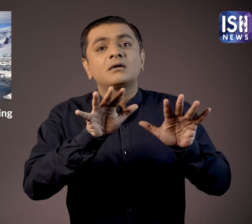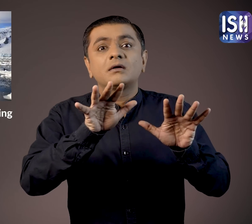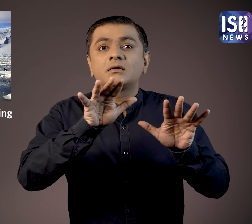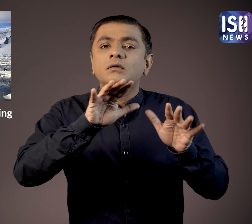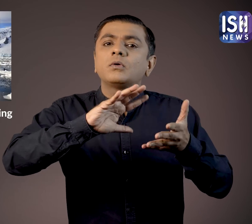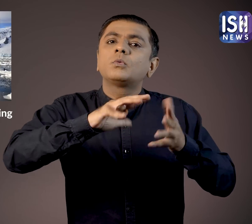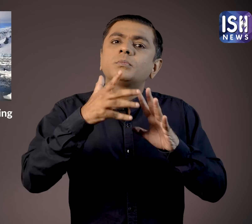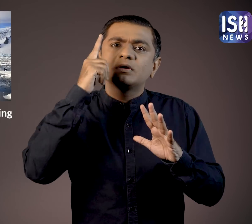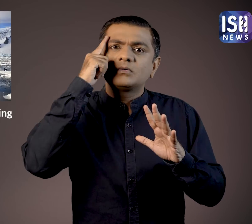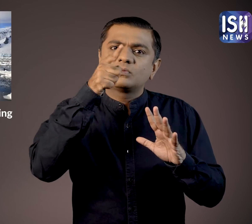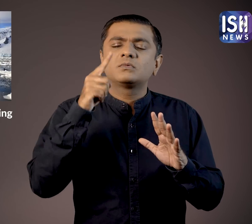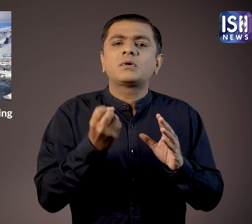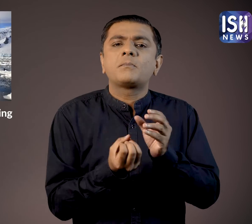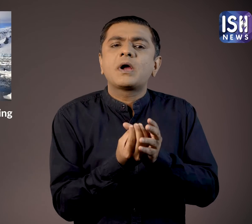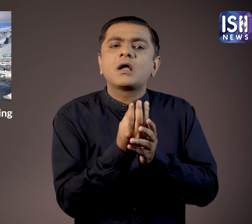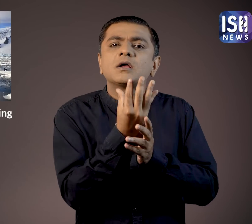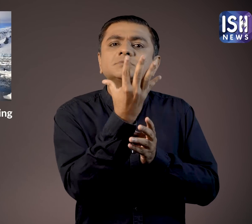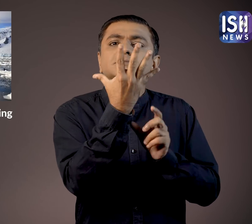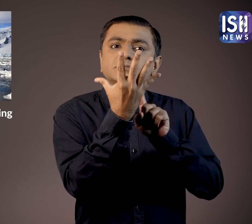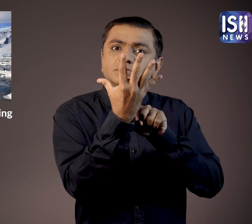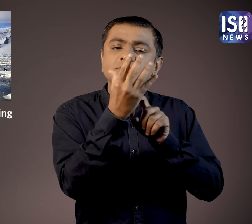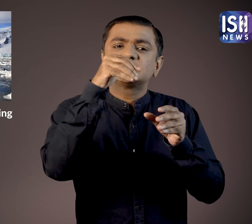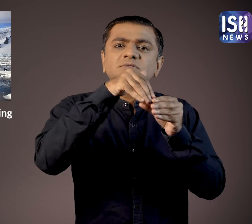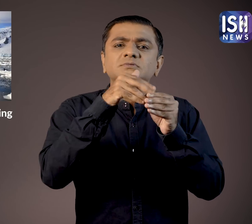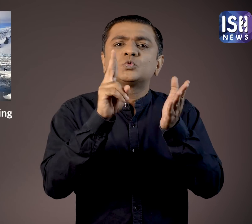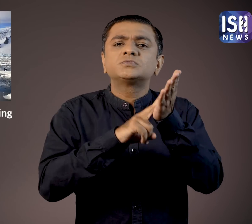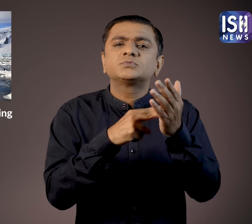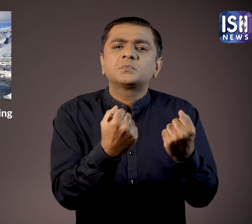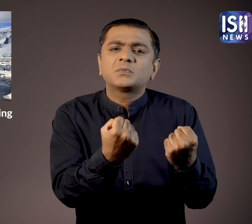Growth of more plants will automatically add nutrients.